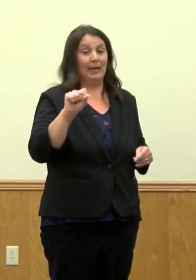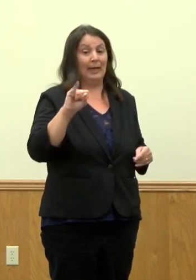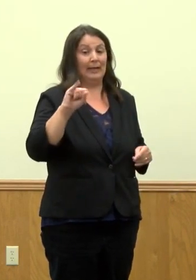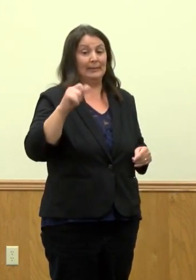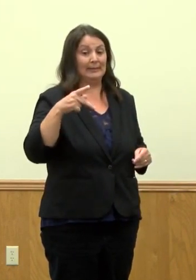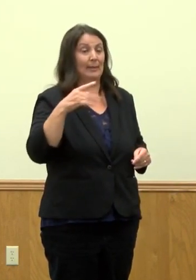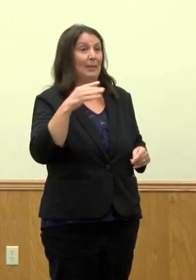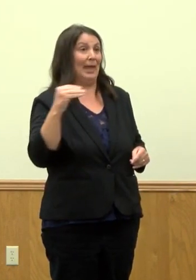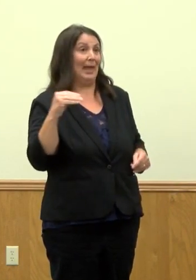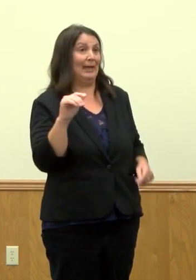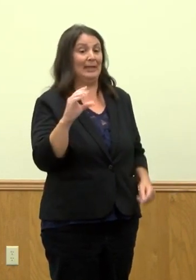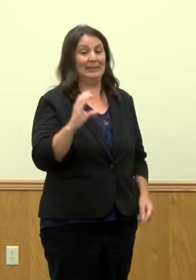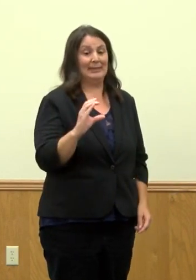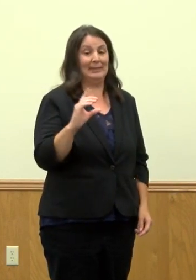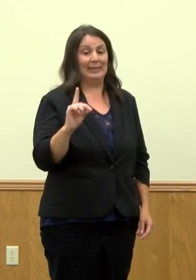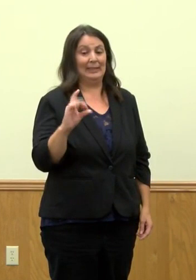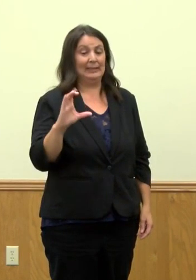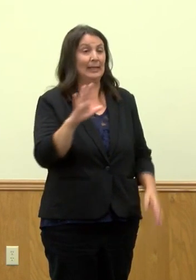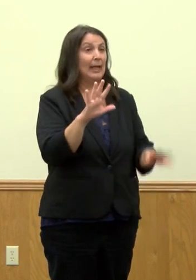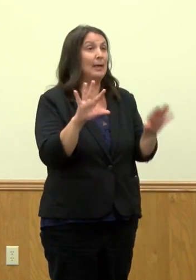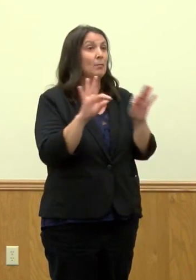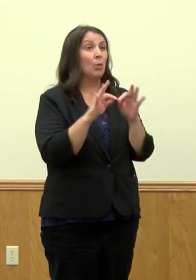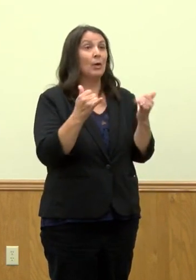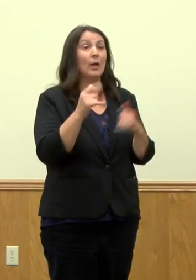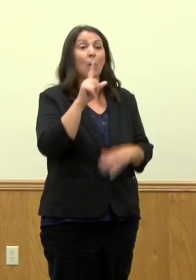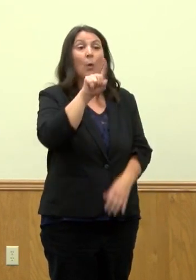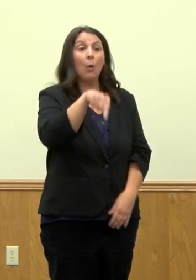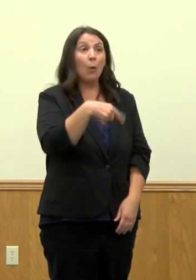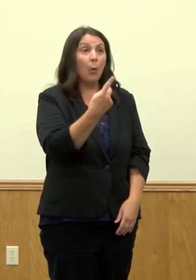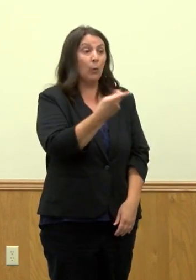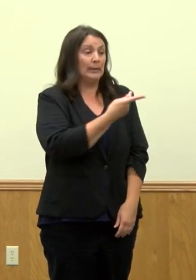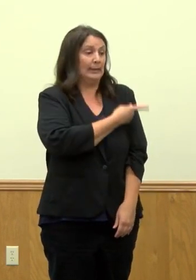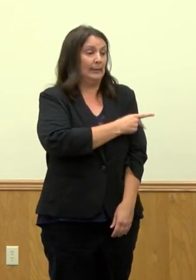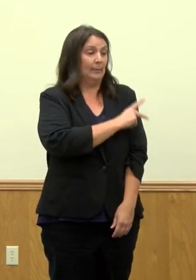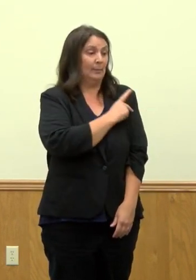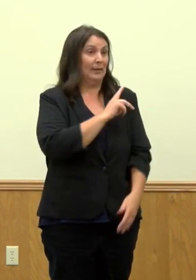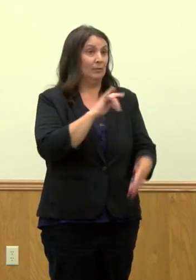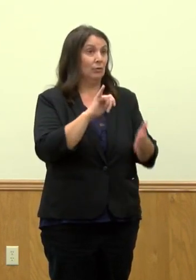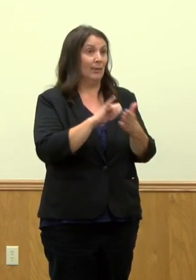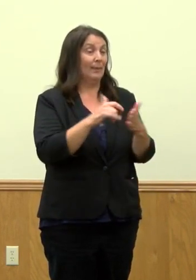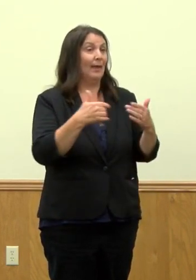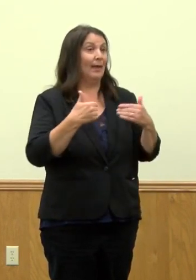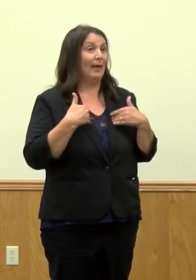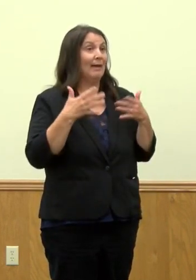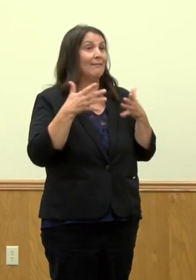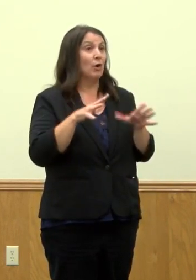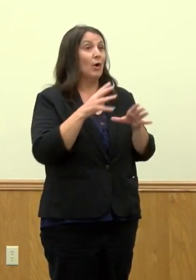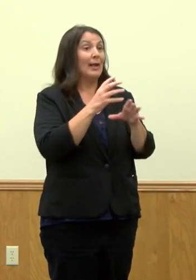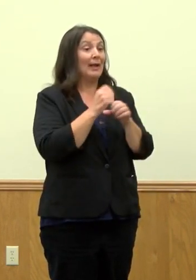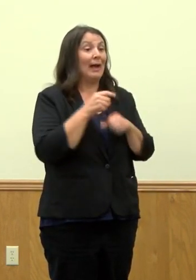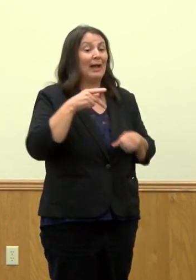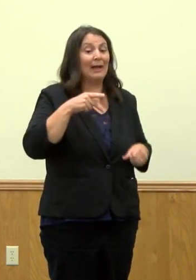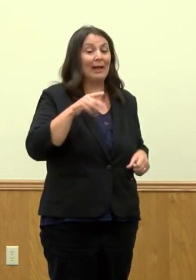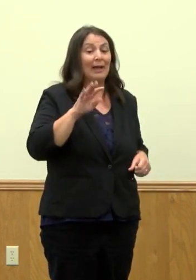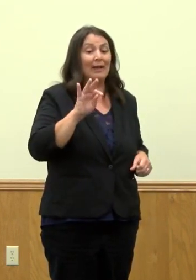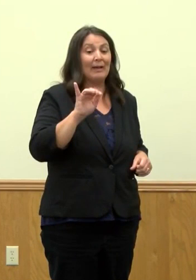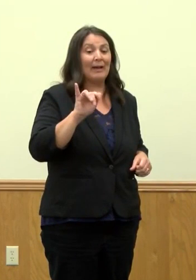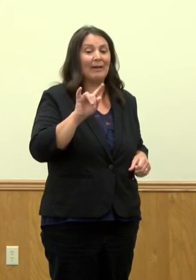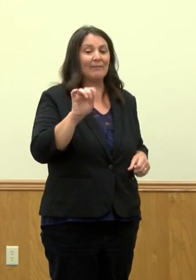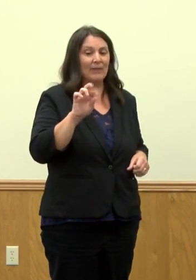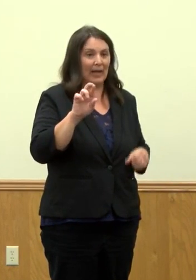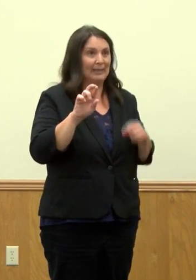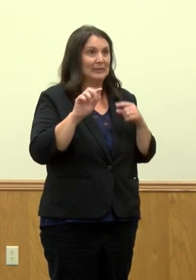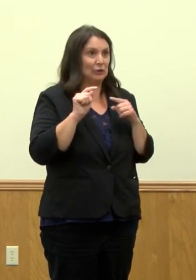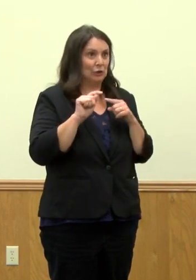And it's important to note that as of now, only patients who have taken or have received the Pfizer vaccine are